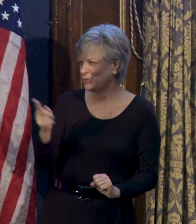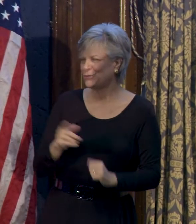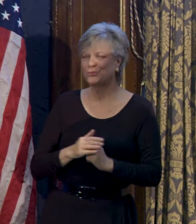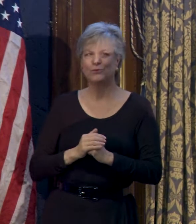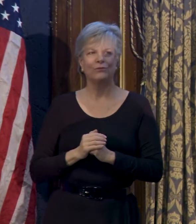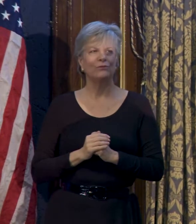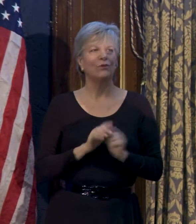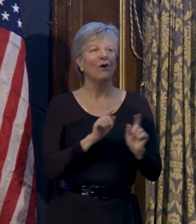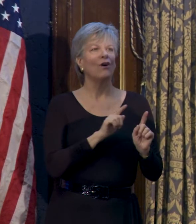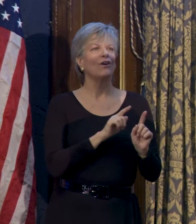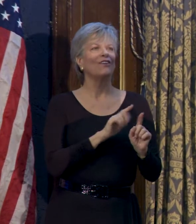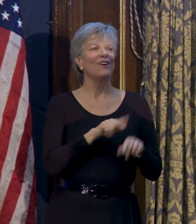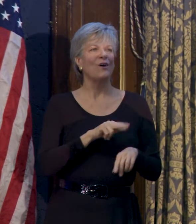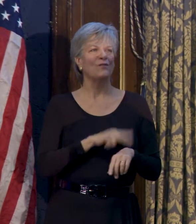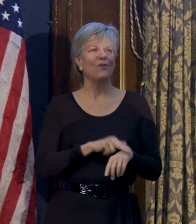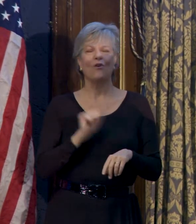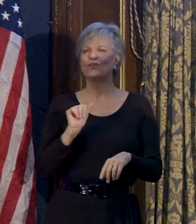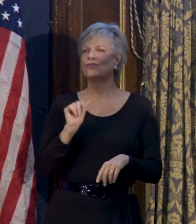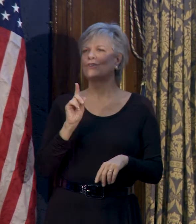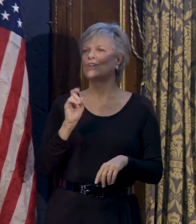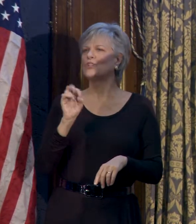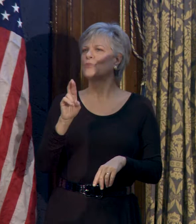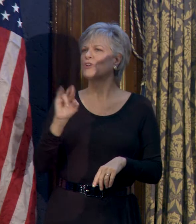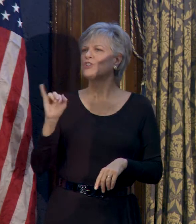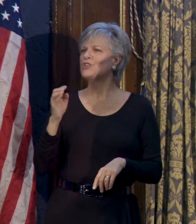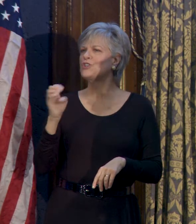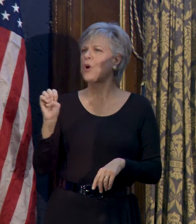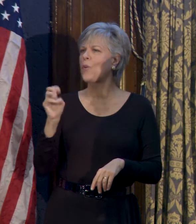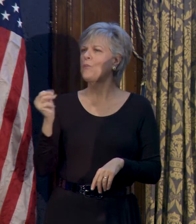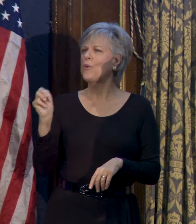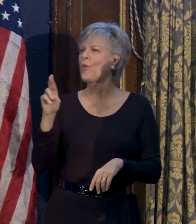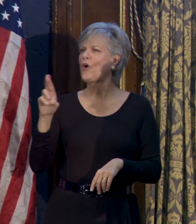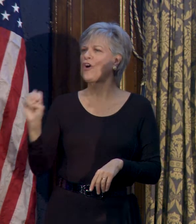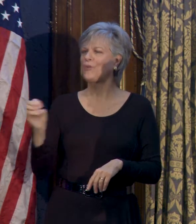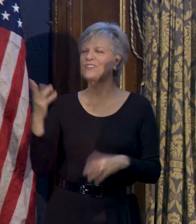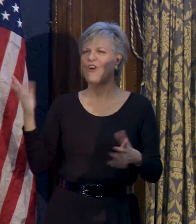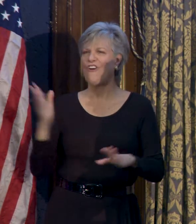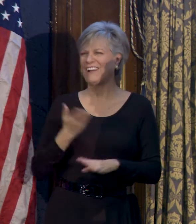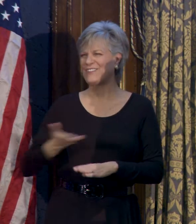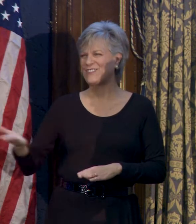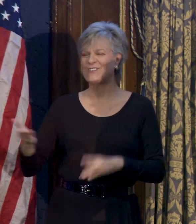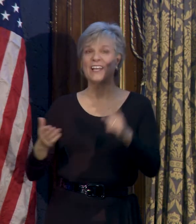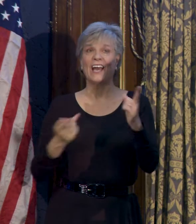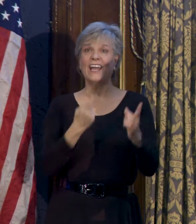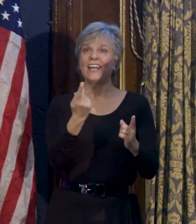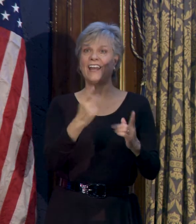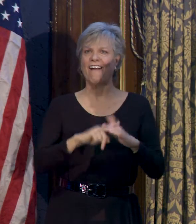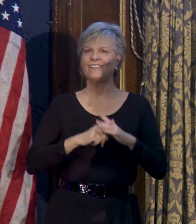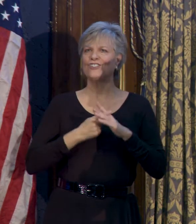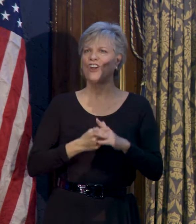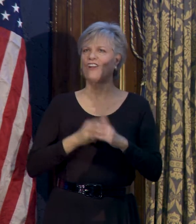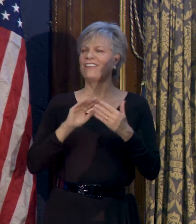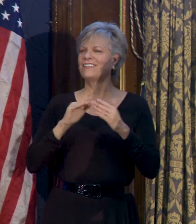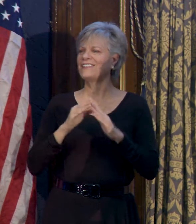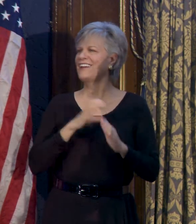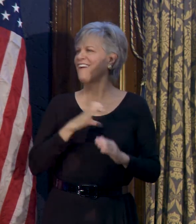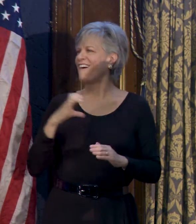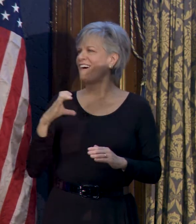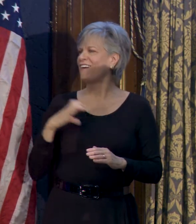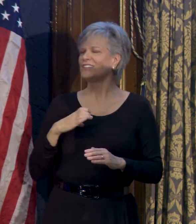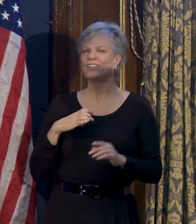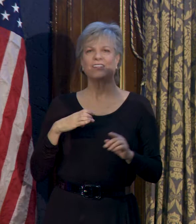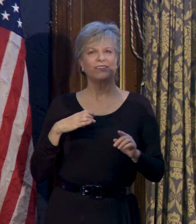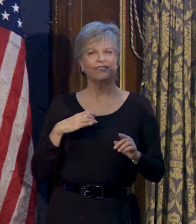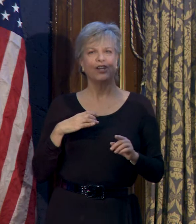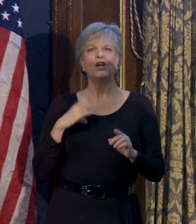And, of course, Alderman Joe Moore was introduced. He and I came into the City Council in the same year, 1991. Thank you for joining us,